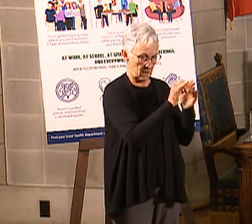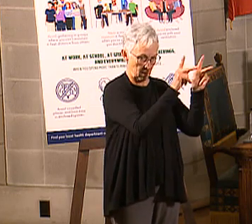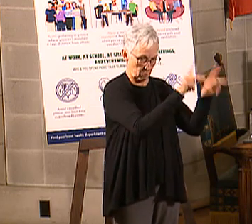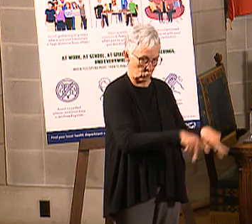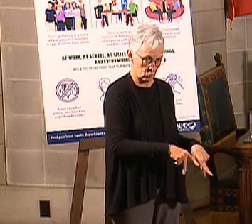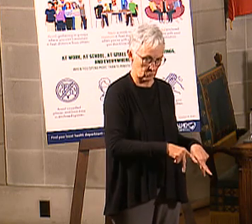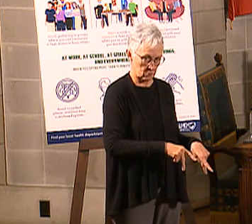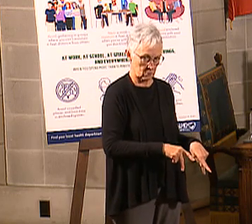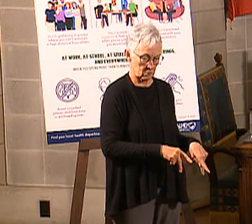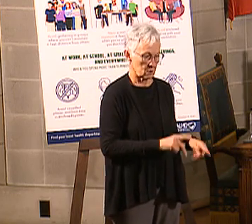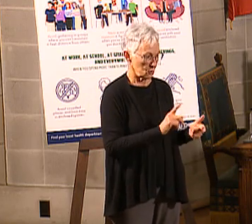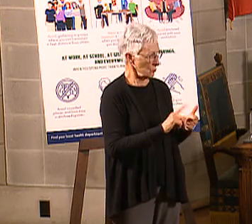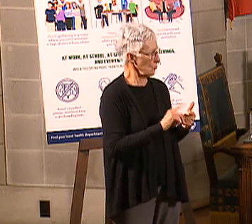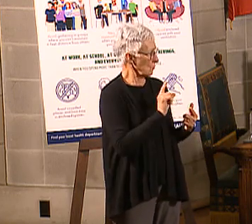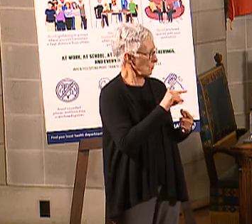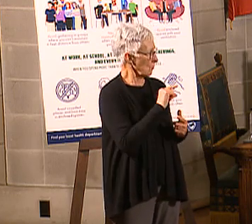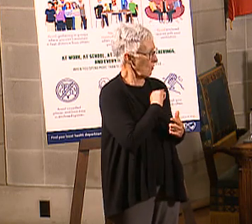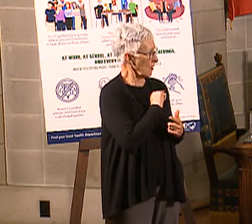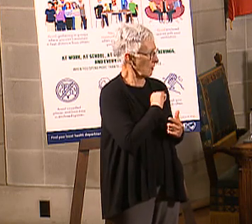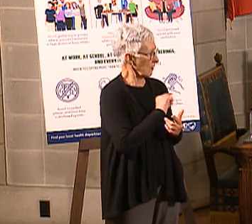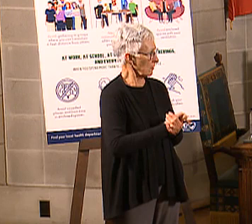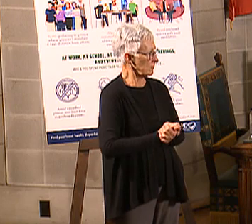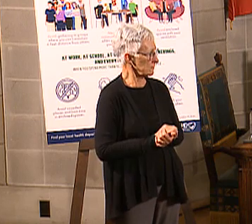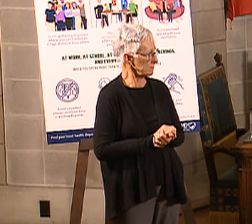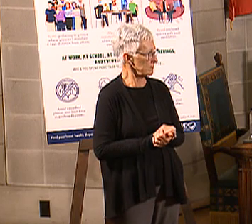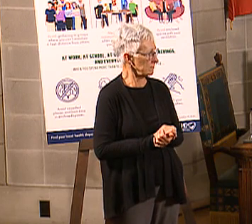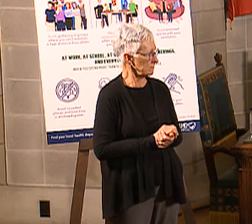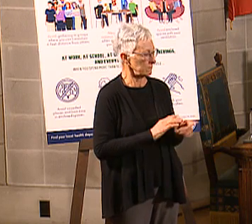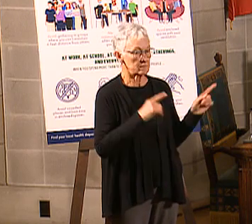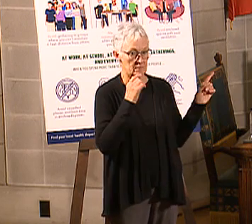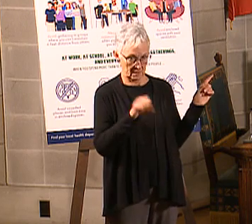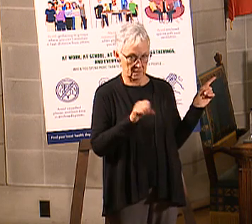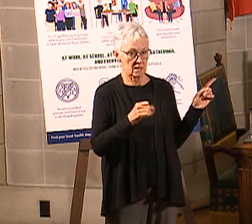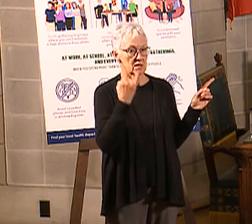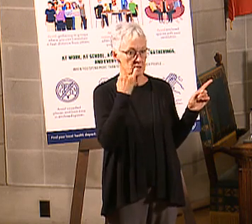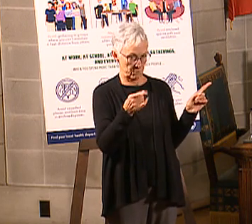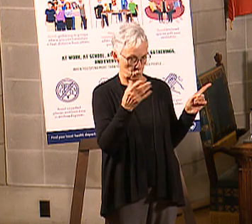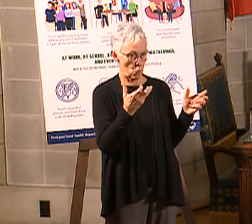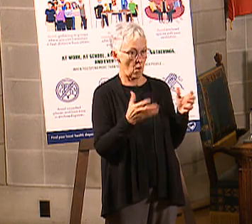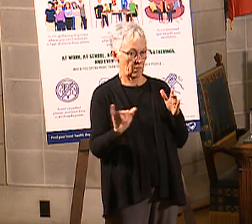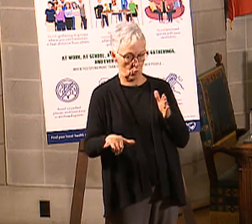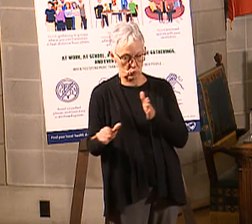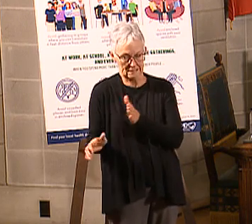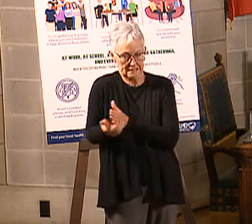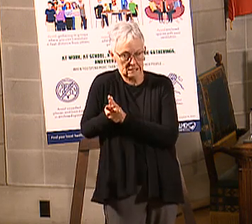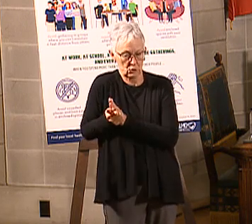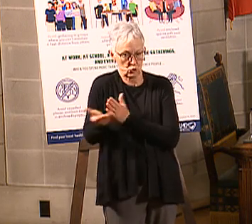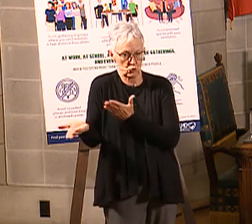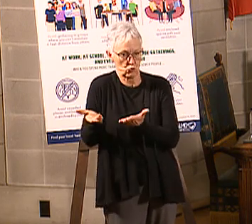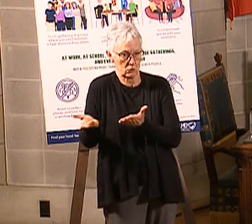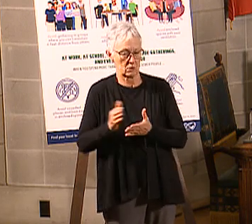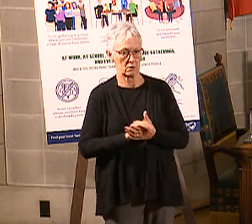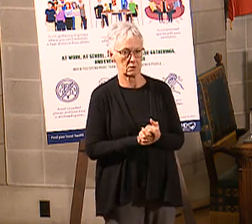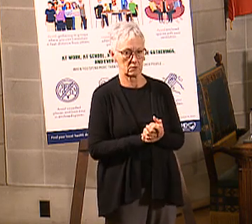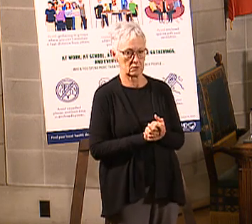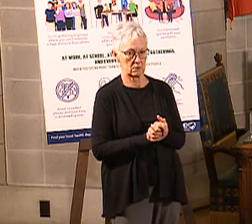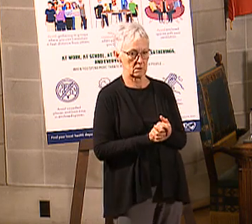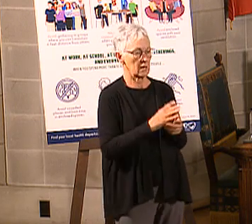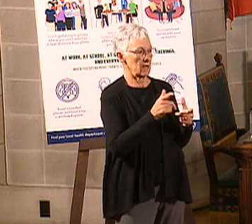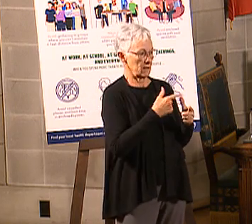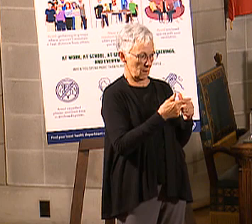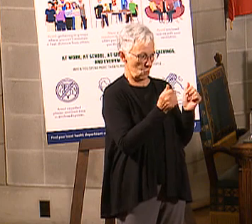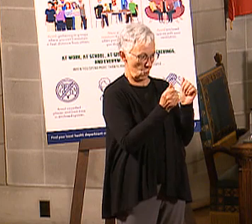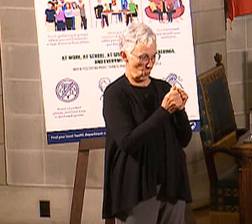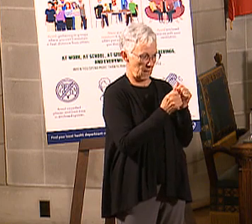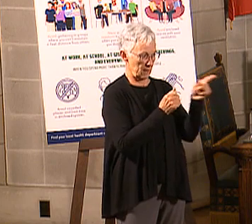you qualify. If you want to get those services, yes. Yes. And with that person, you have to fill out this